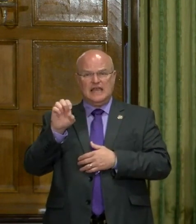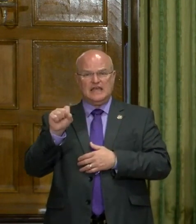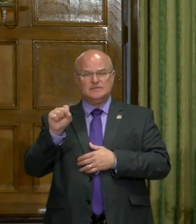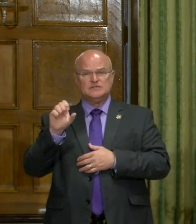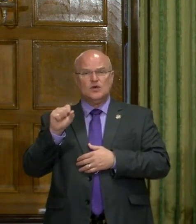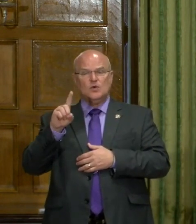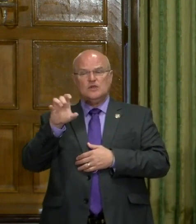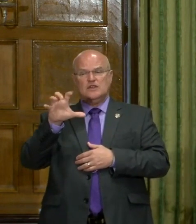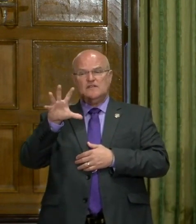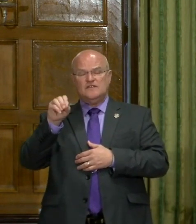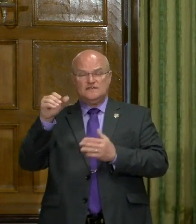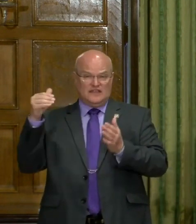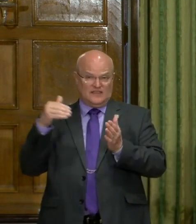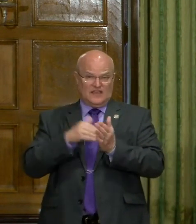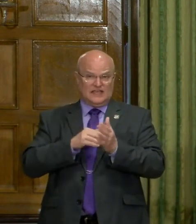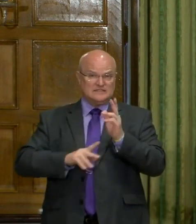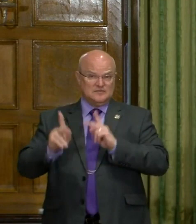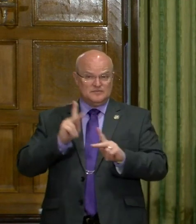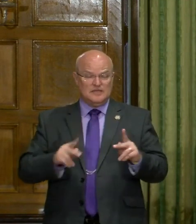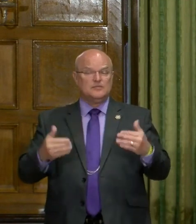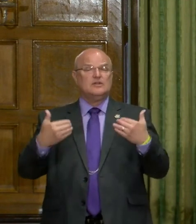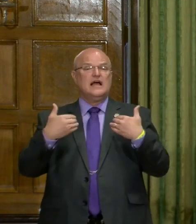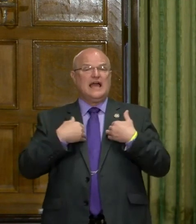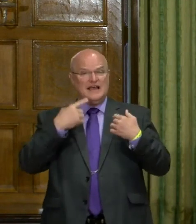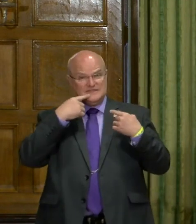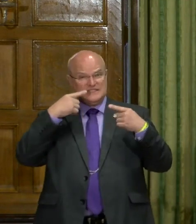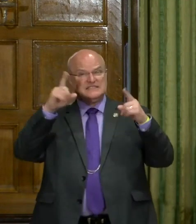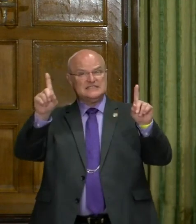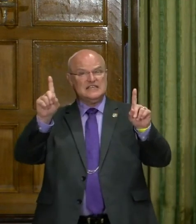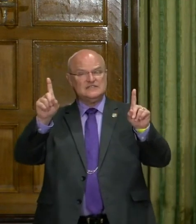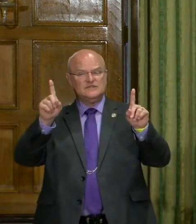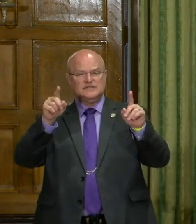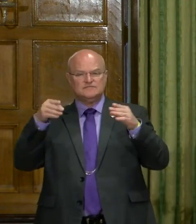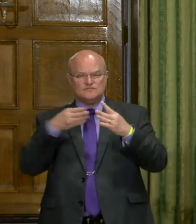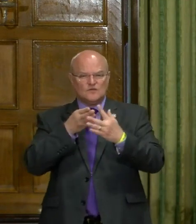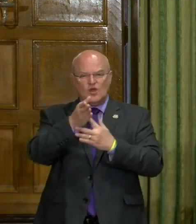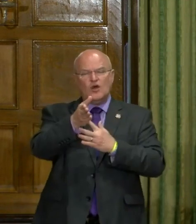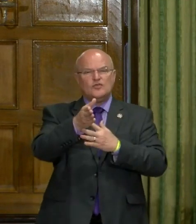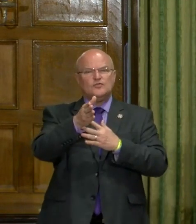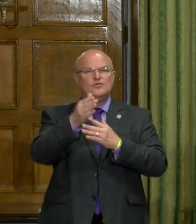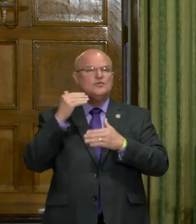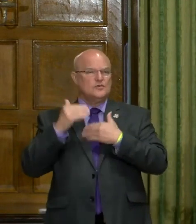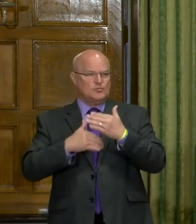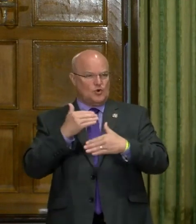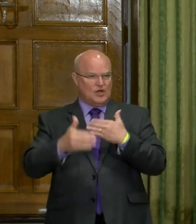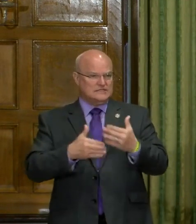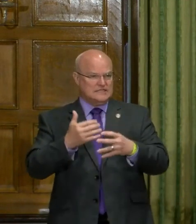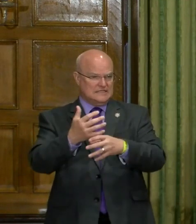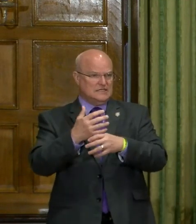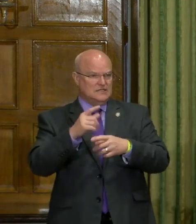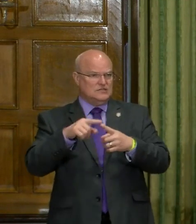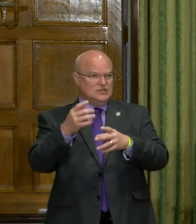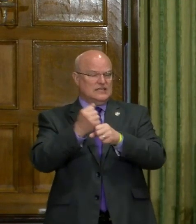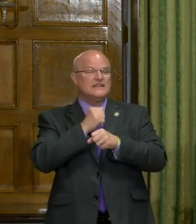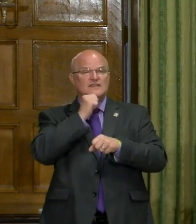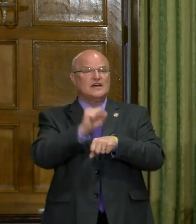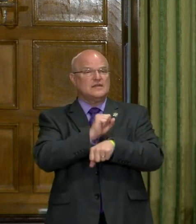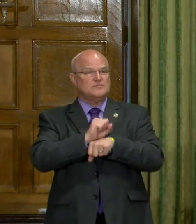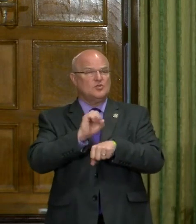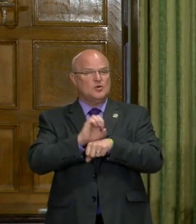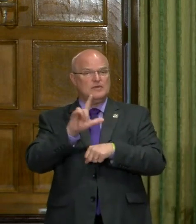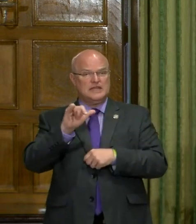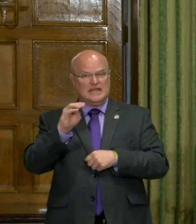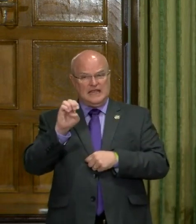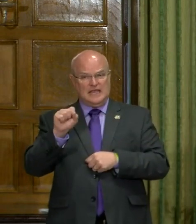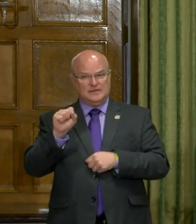so, 150,000 people have successfully navigated, uh, the process to, uh, get their unemployment